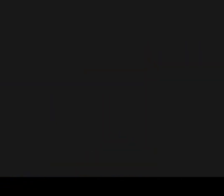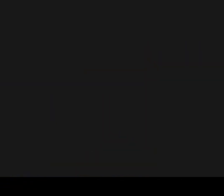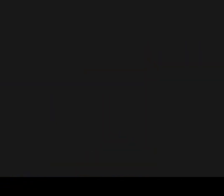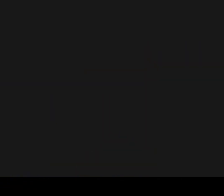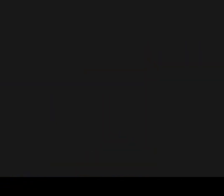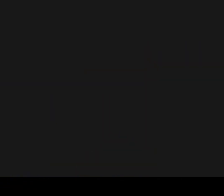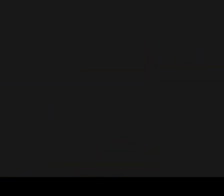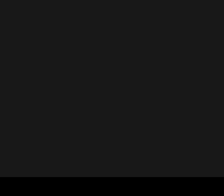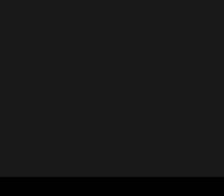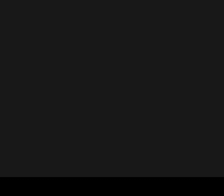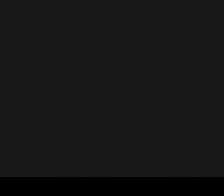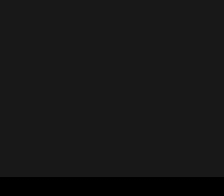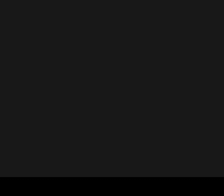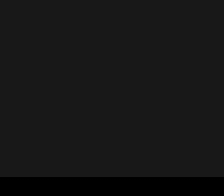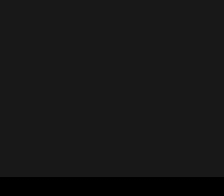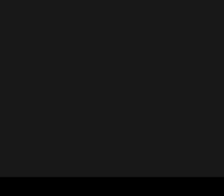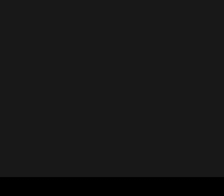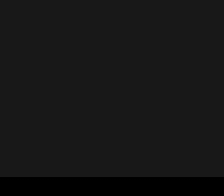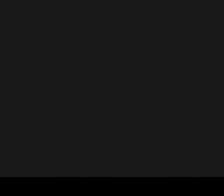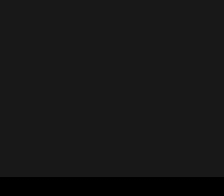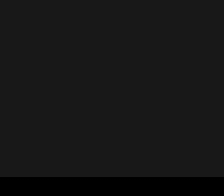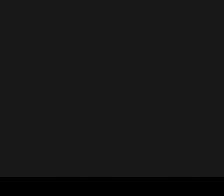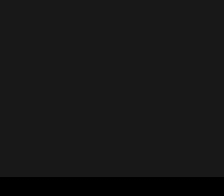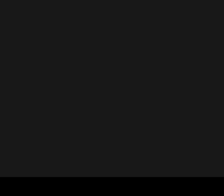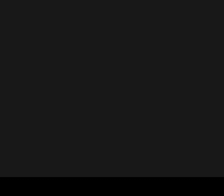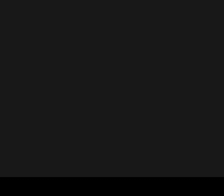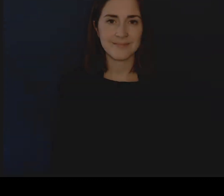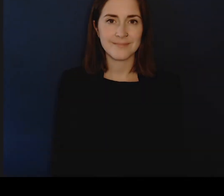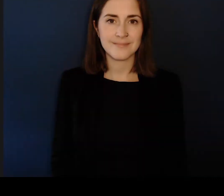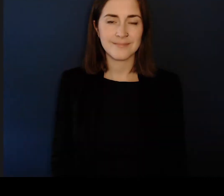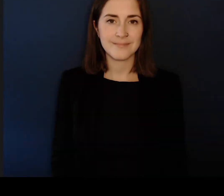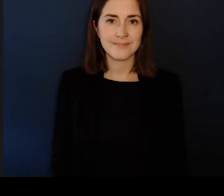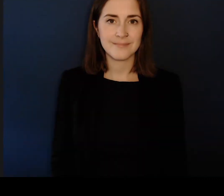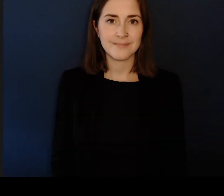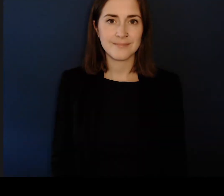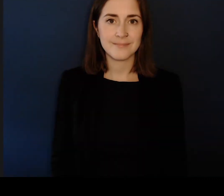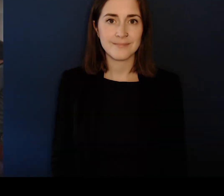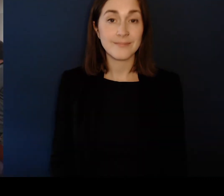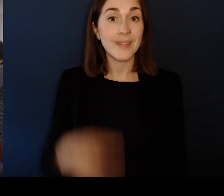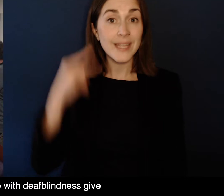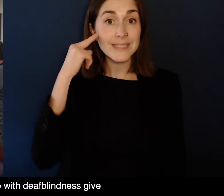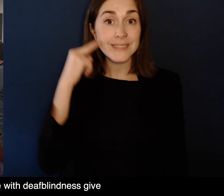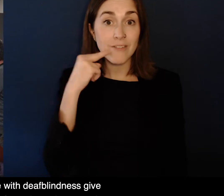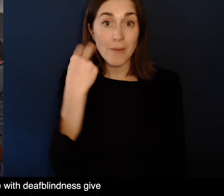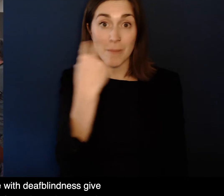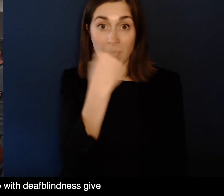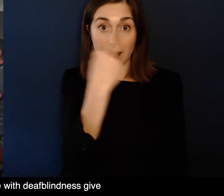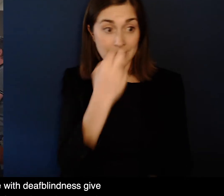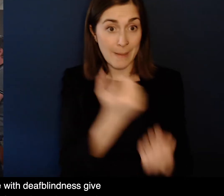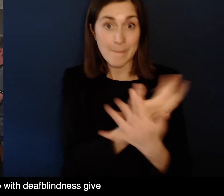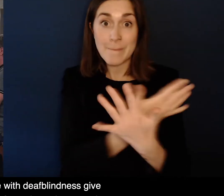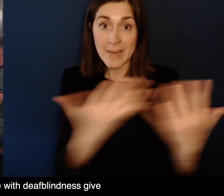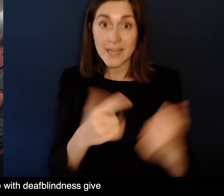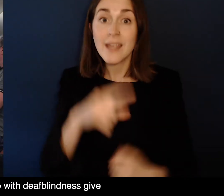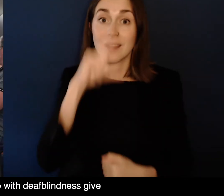screen. The woman appears on screen and begins to sign. People in a meeting room appear on screen. Many people with Deaf